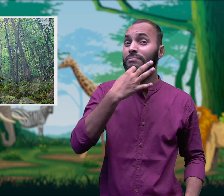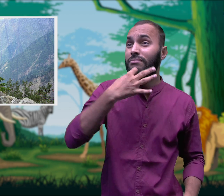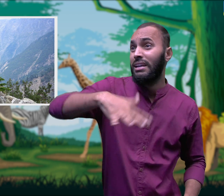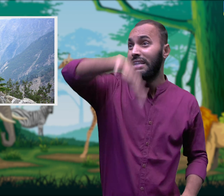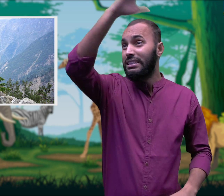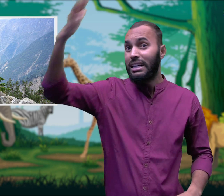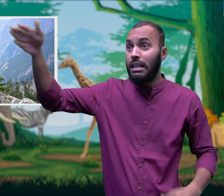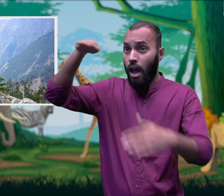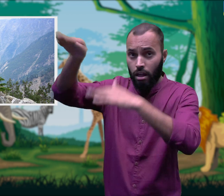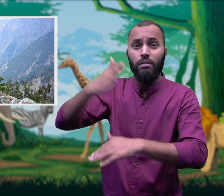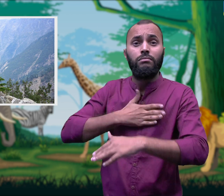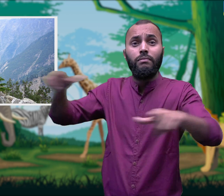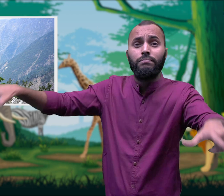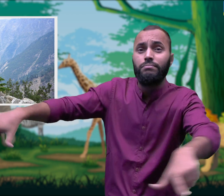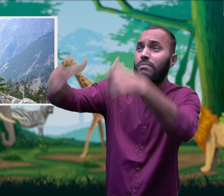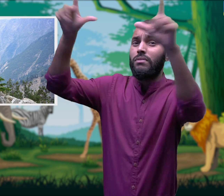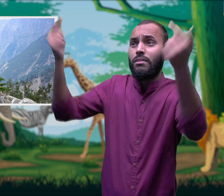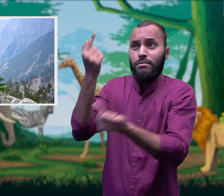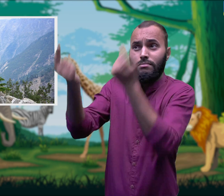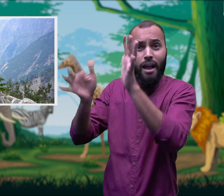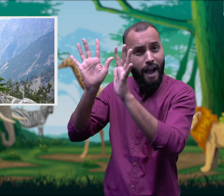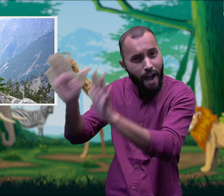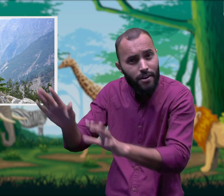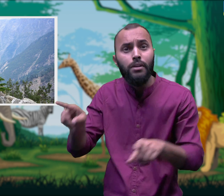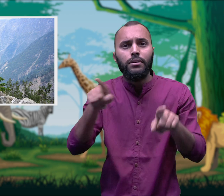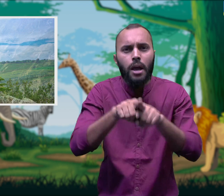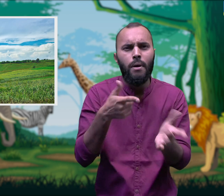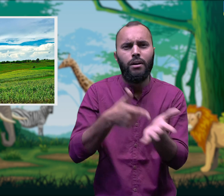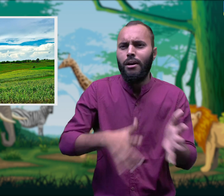Plants and trees are everywhere on the hills and mountains and on the plains.